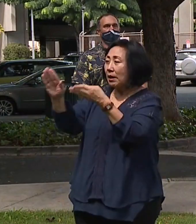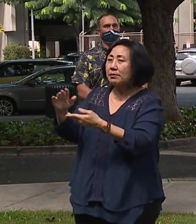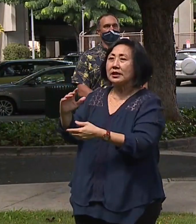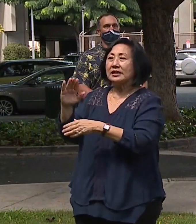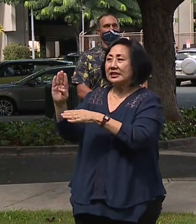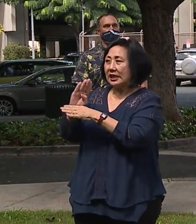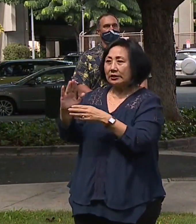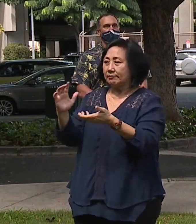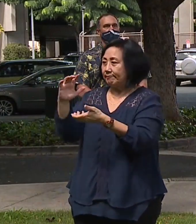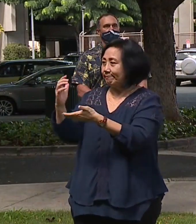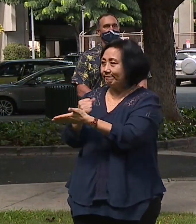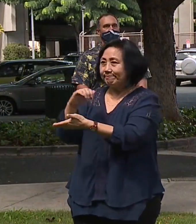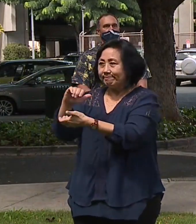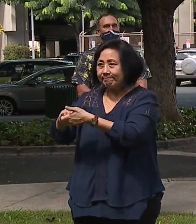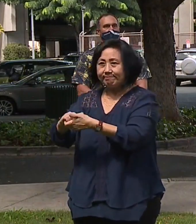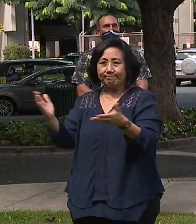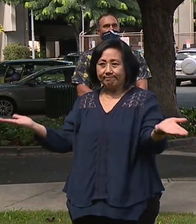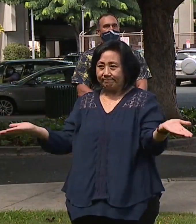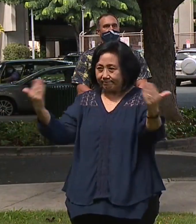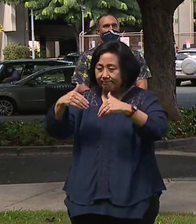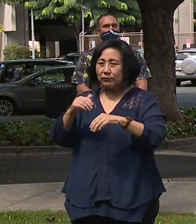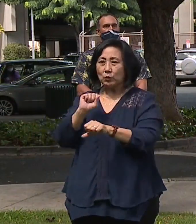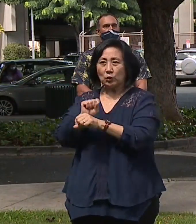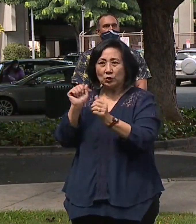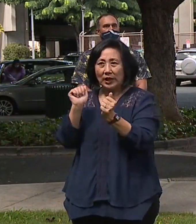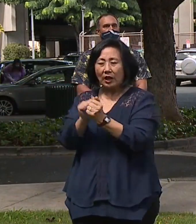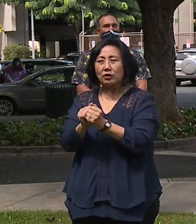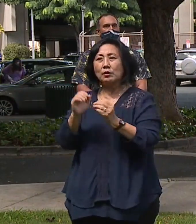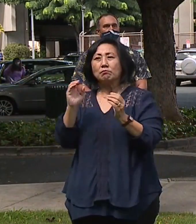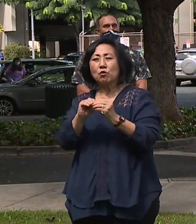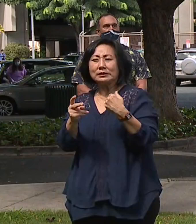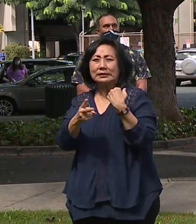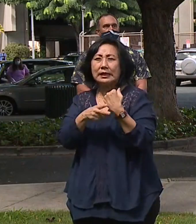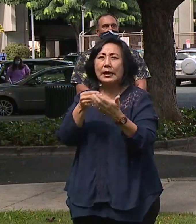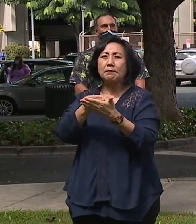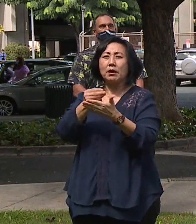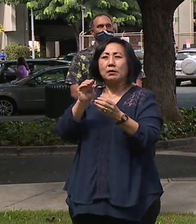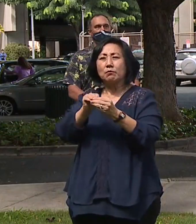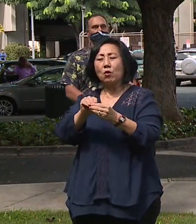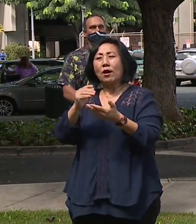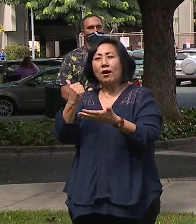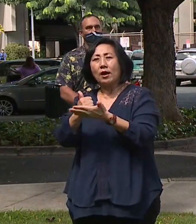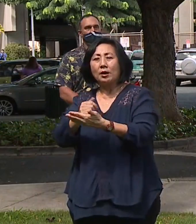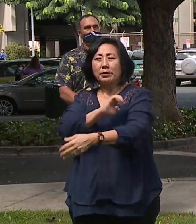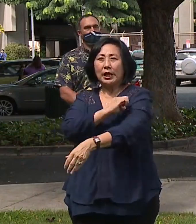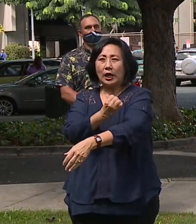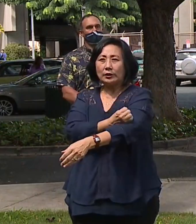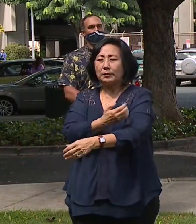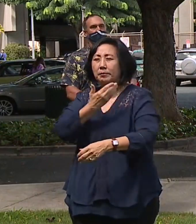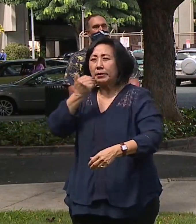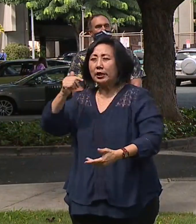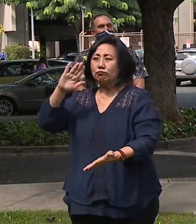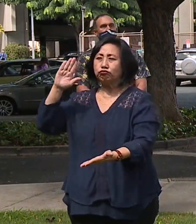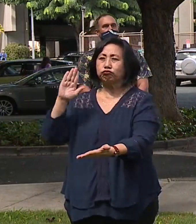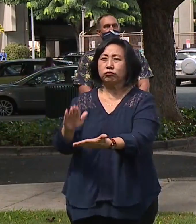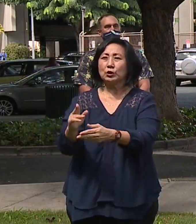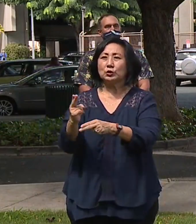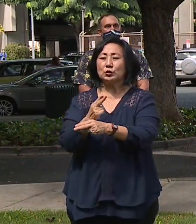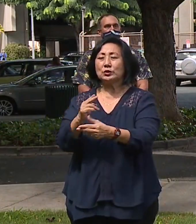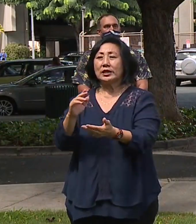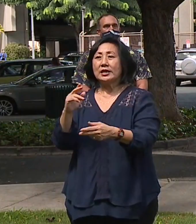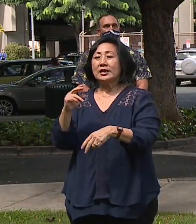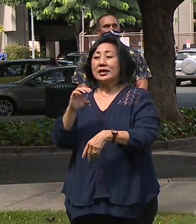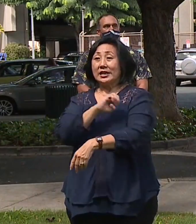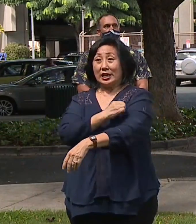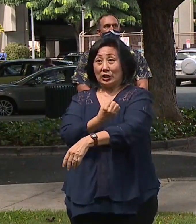sector to make sure that we can get as much efficiency at a really low price point as quickly as possible and